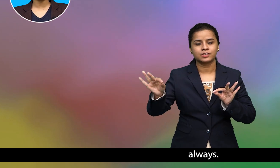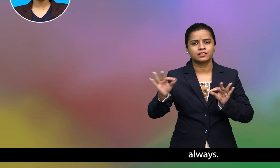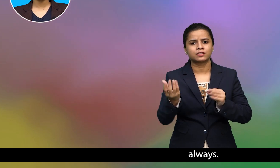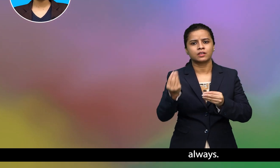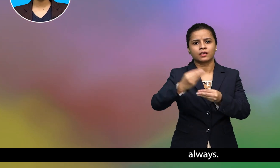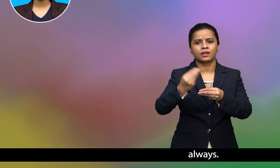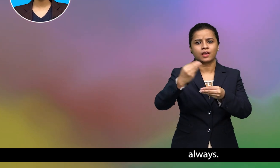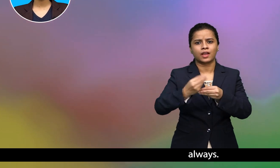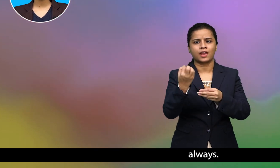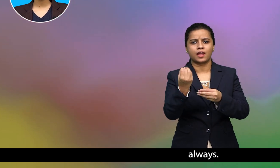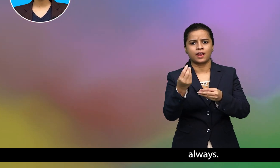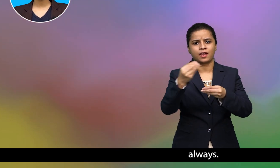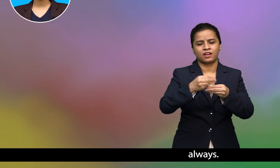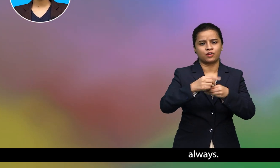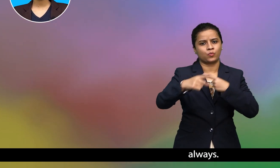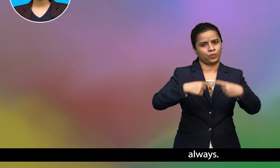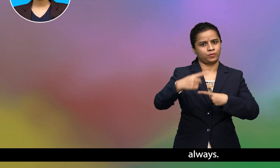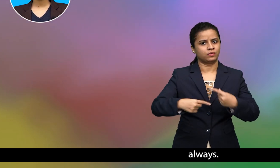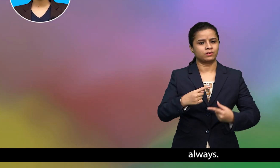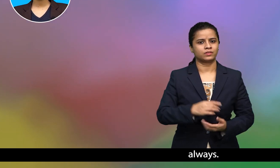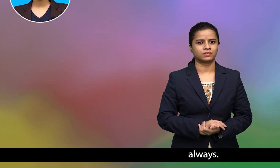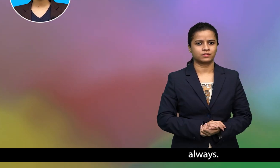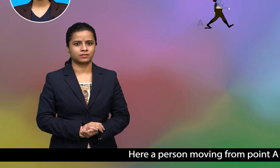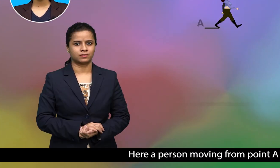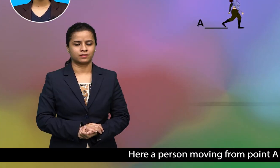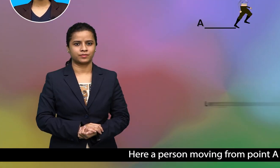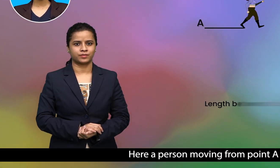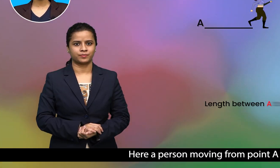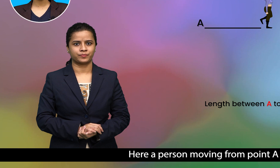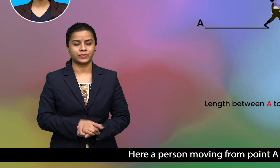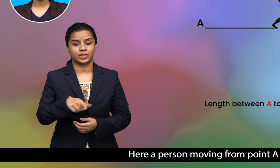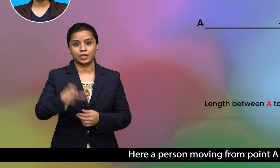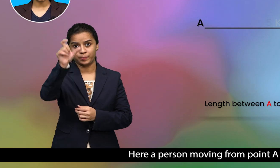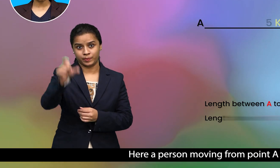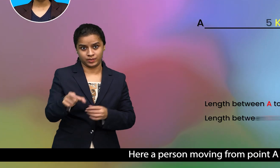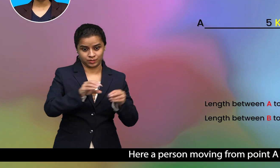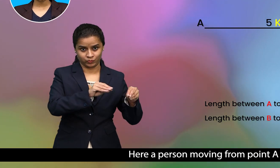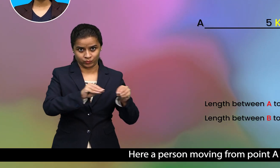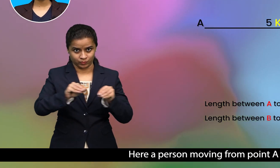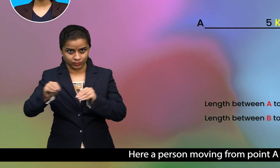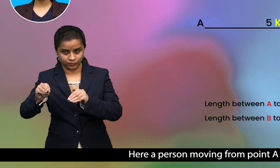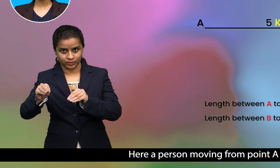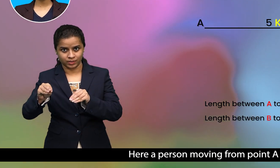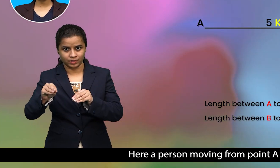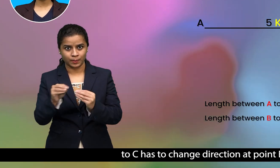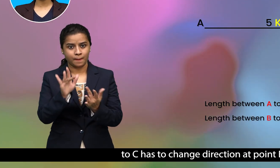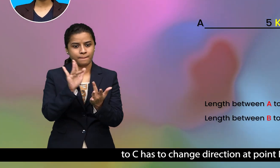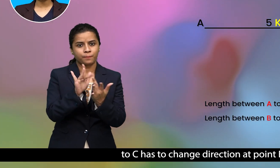here a person moving from point a to c